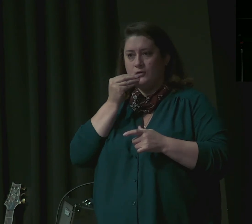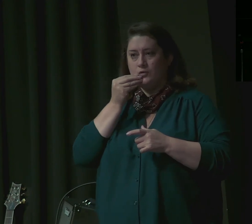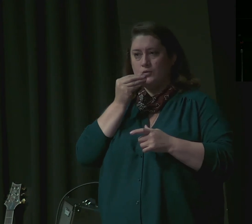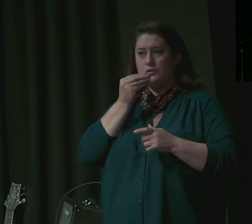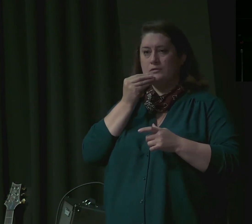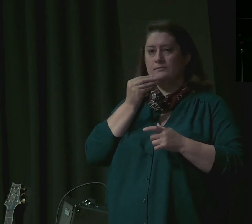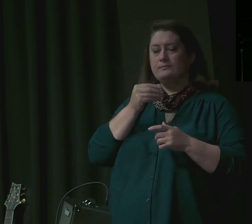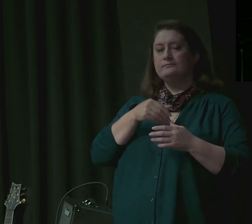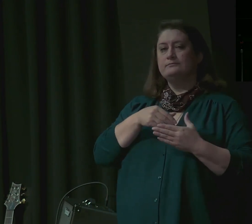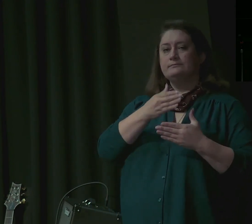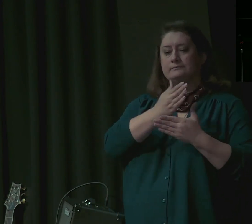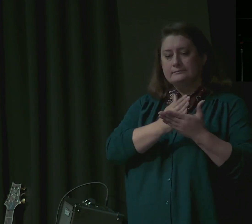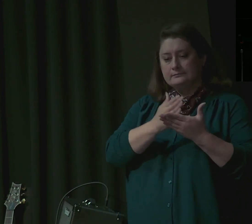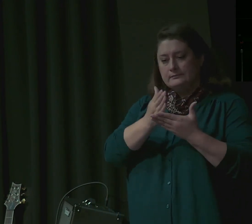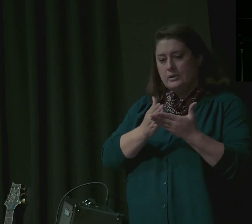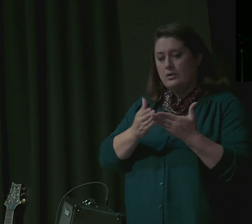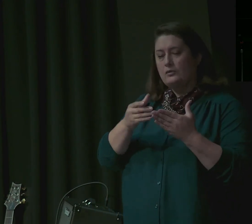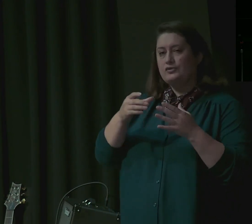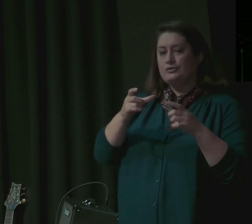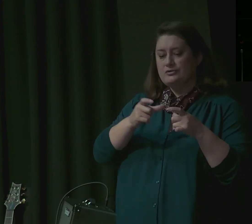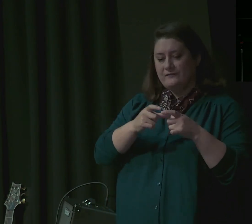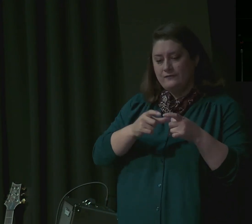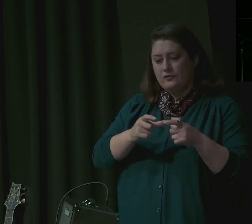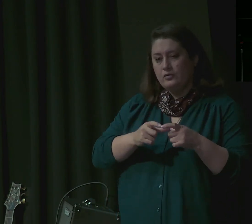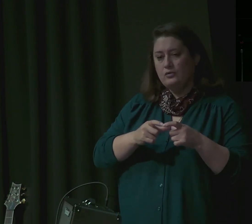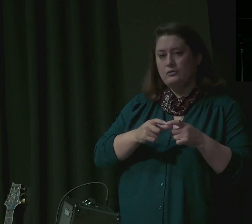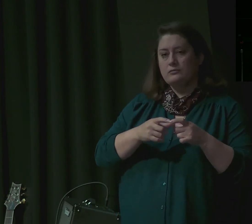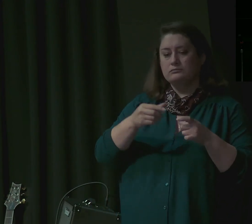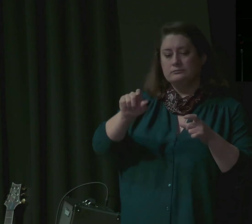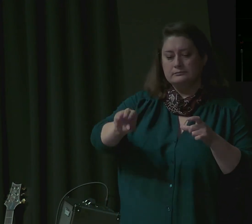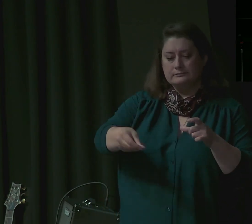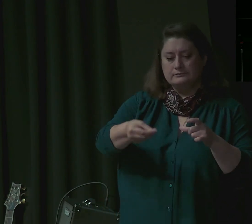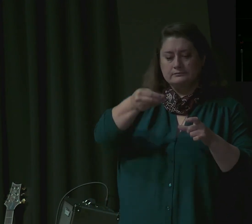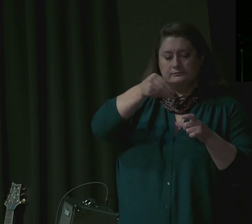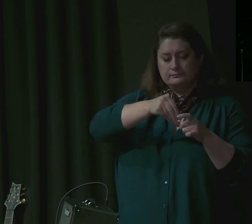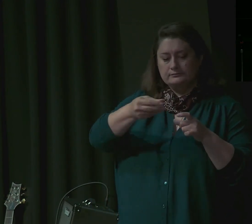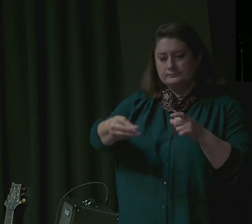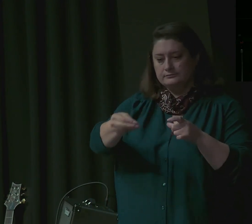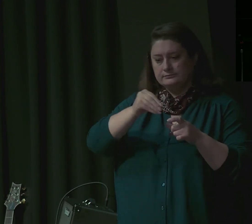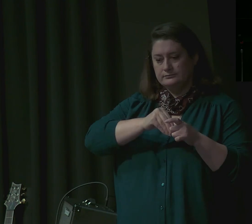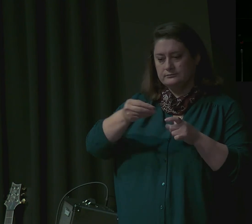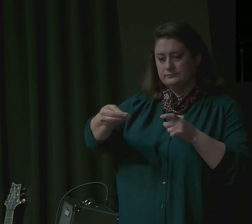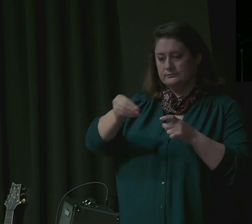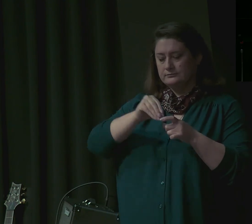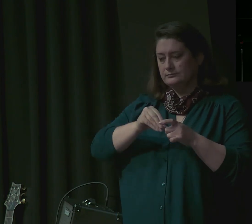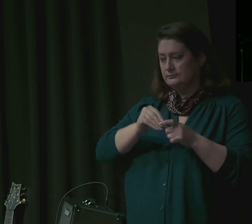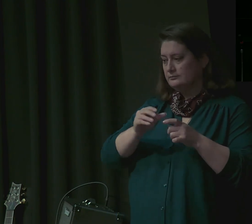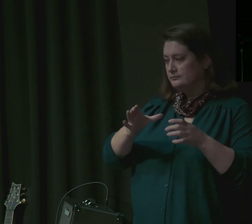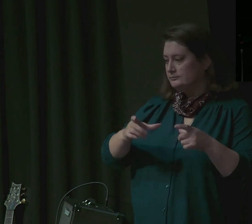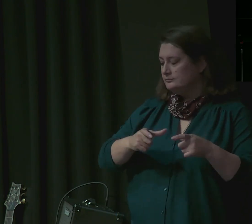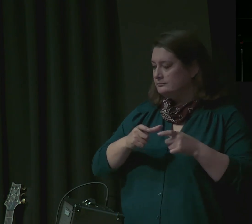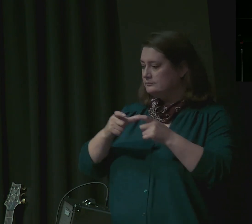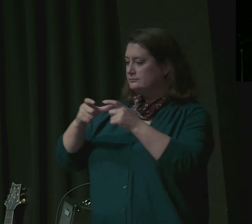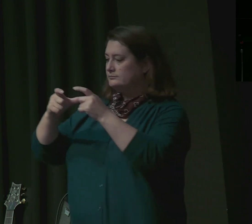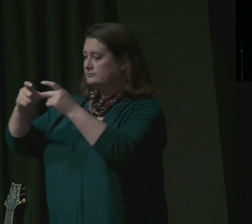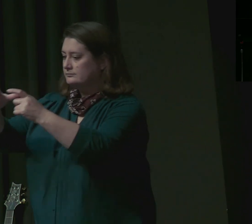served onto plates. And they watch as five times the amount is taken